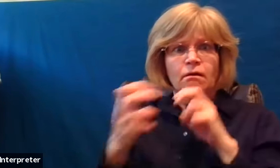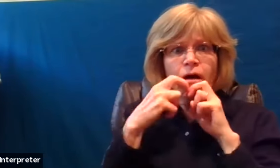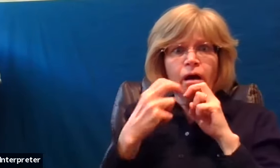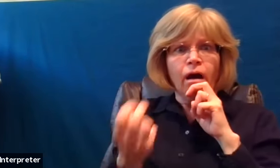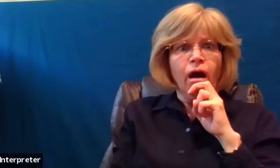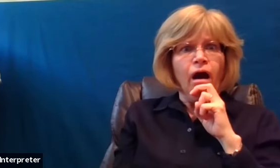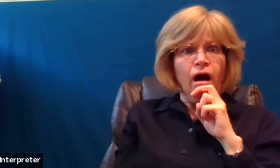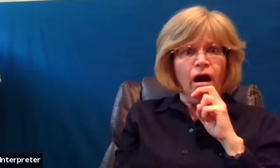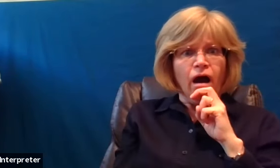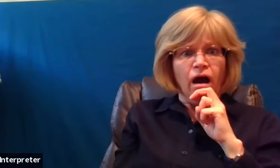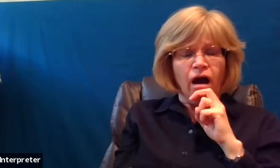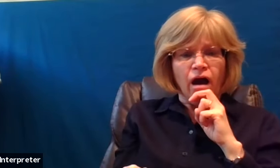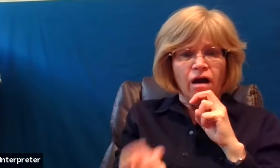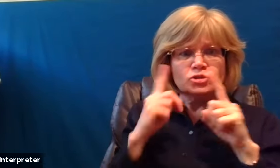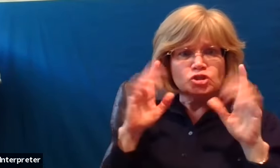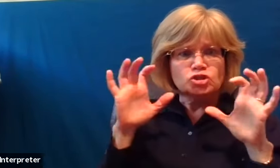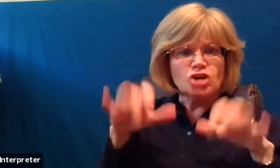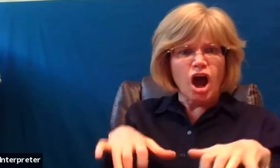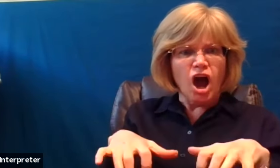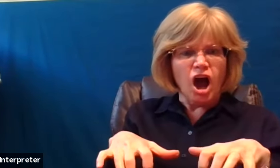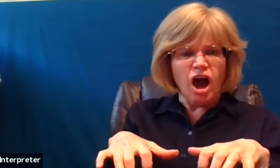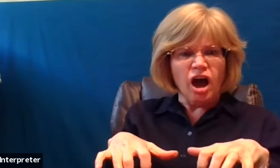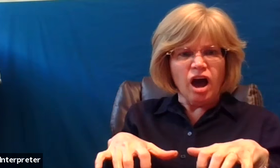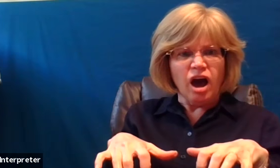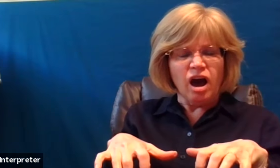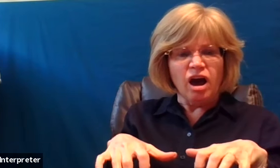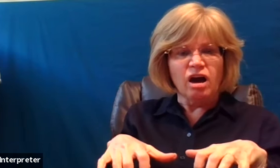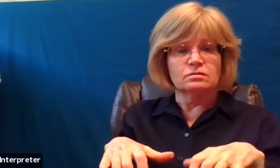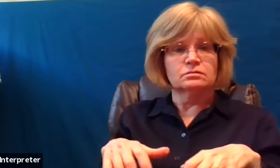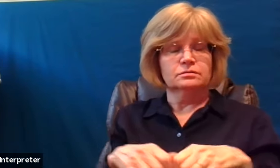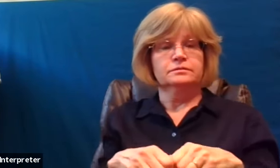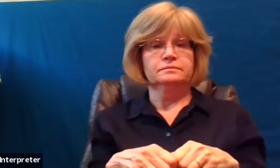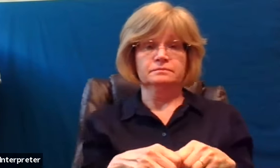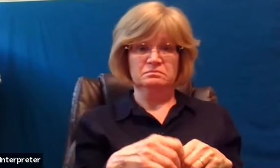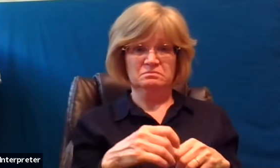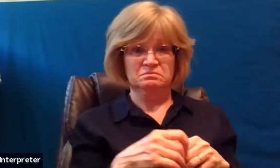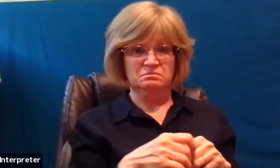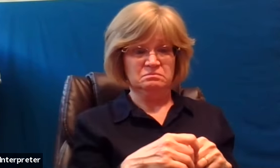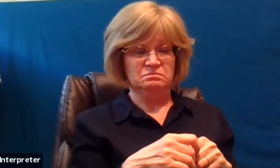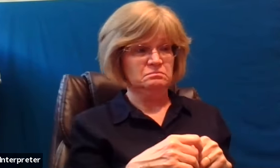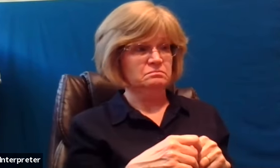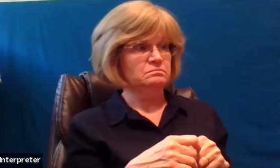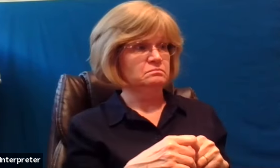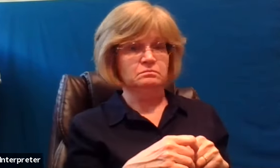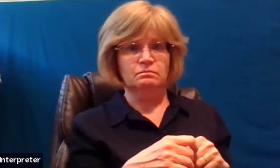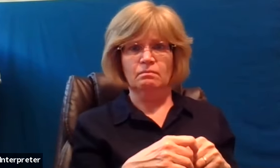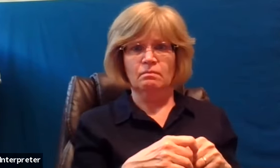refused then he went and threw him into prison until he would pay the debt when his fellow slaves